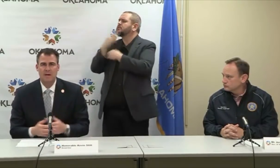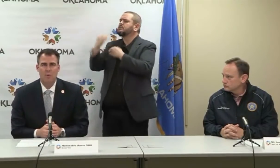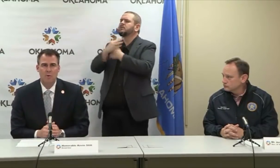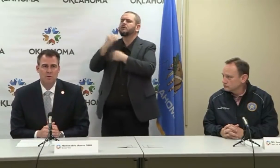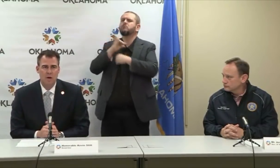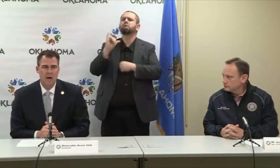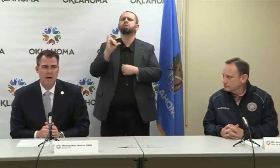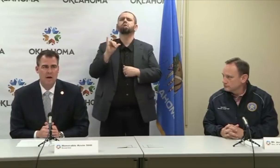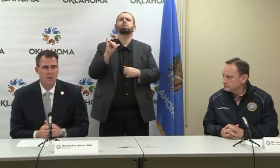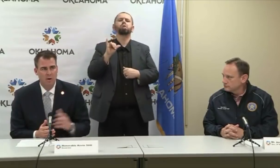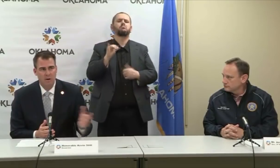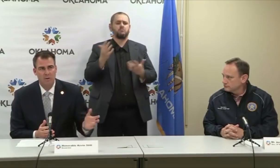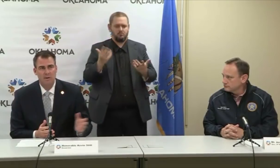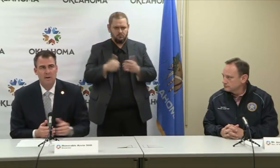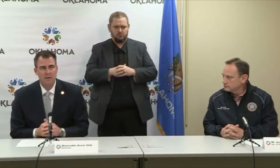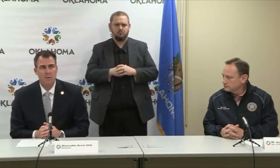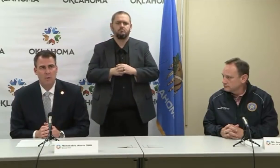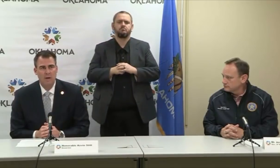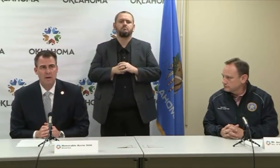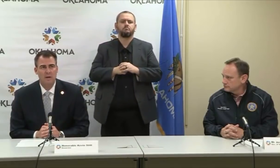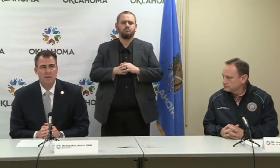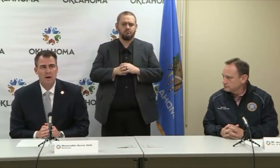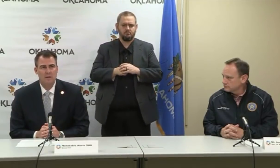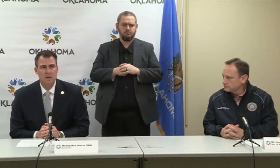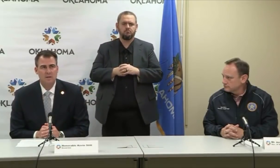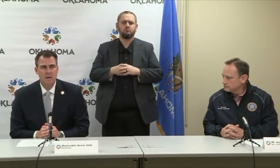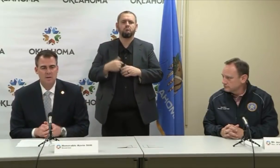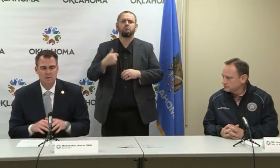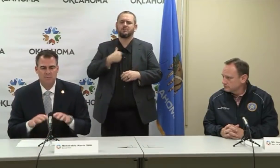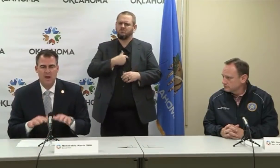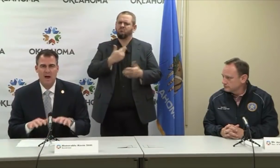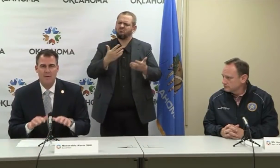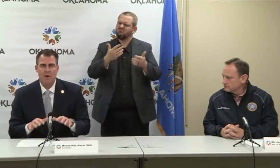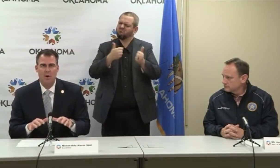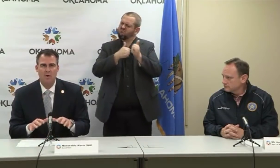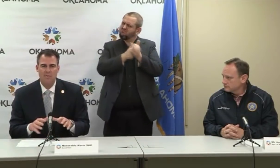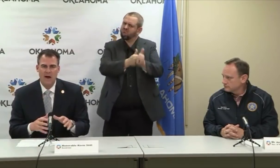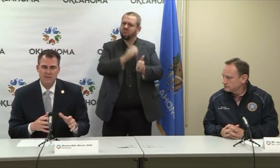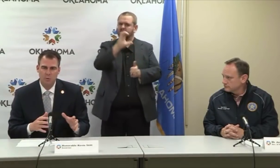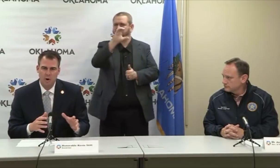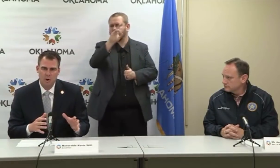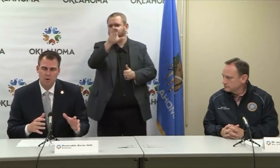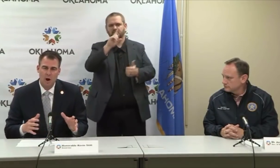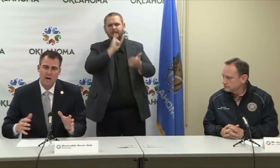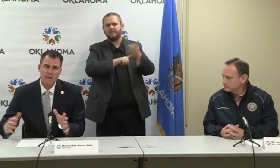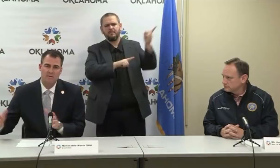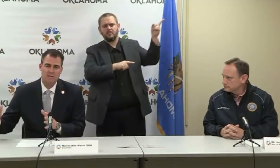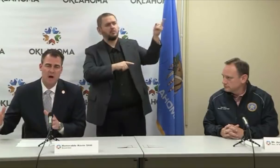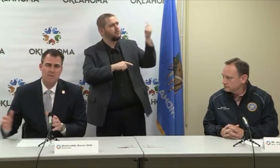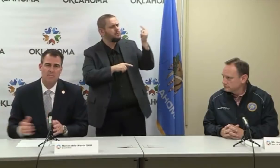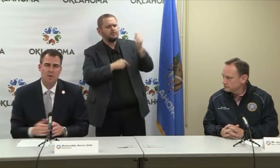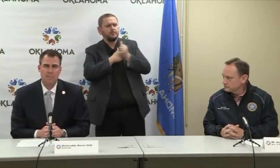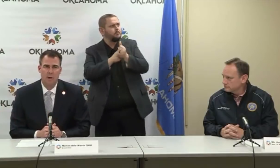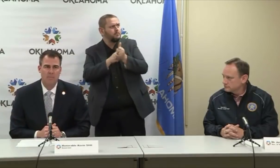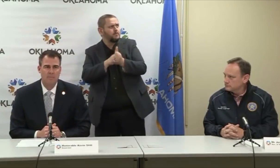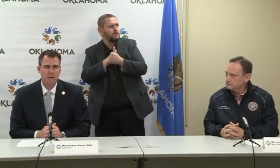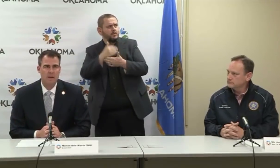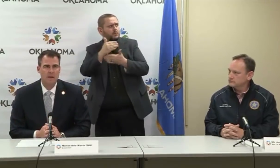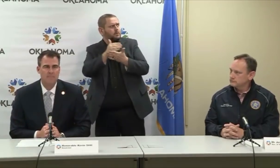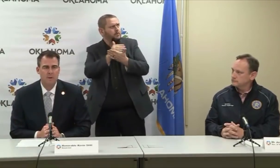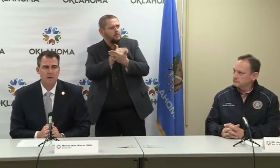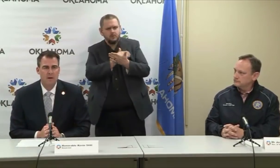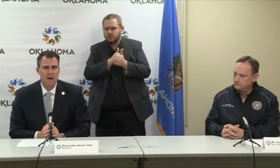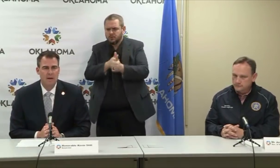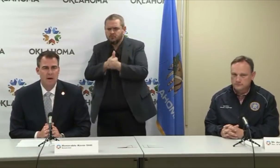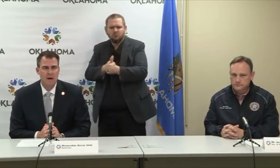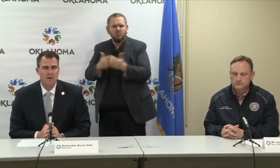my executive orders earlier in the week to continue to flatten the curve as we are trying to give us time to build up our PPE